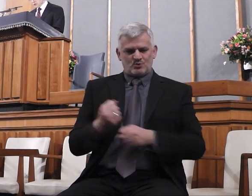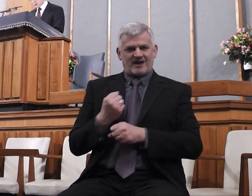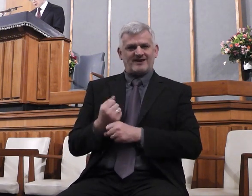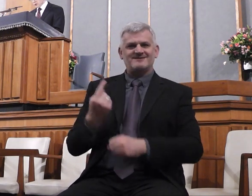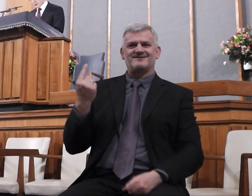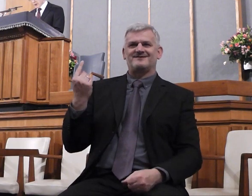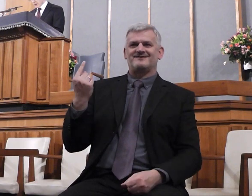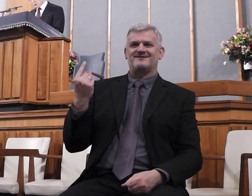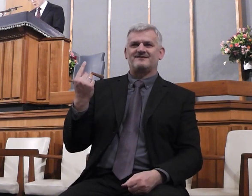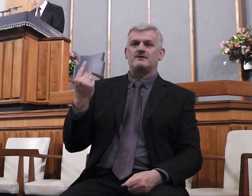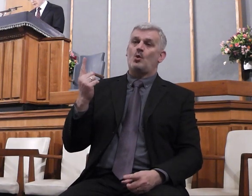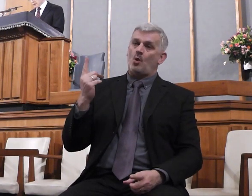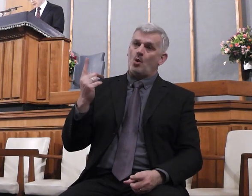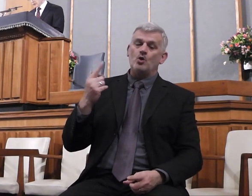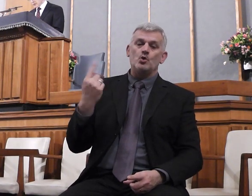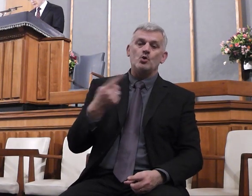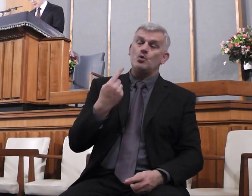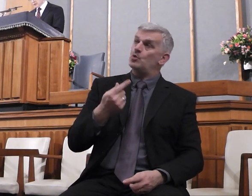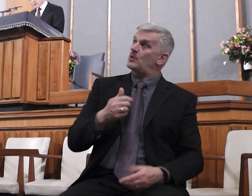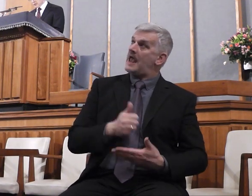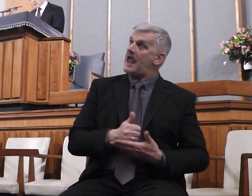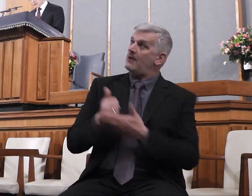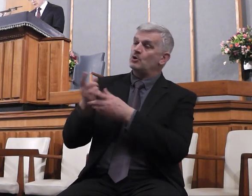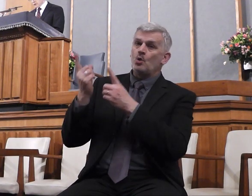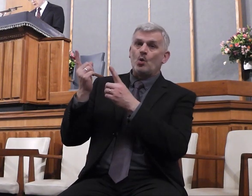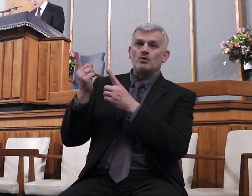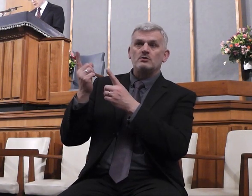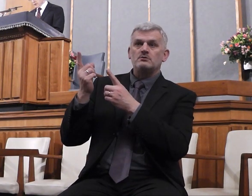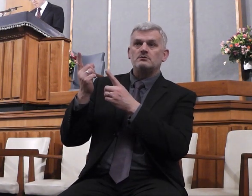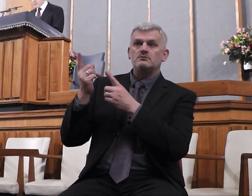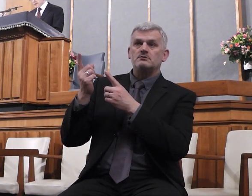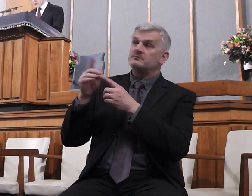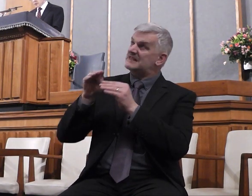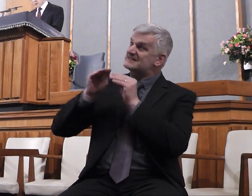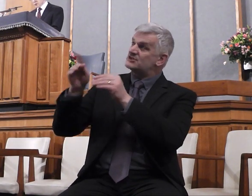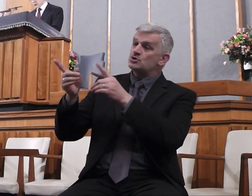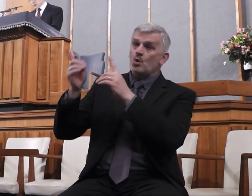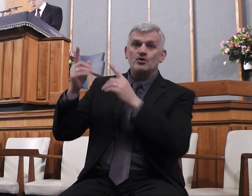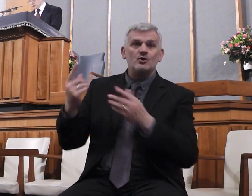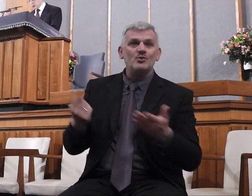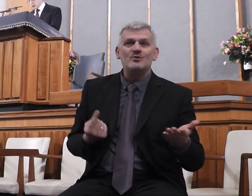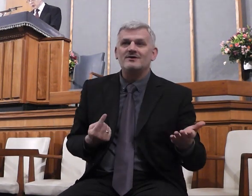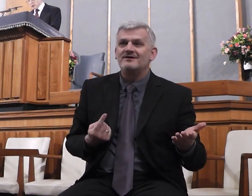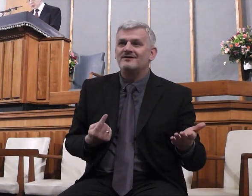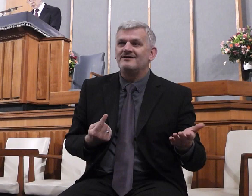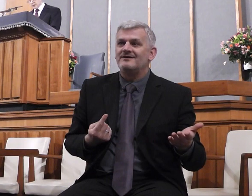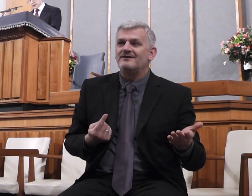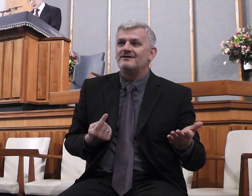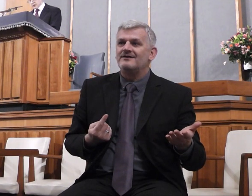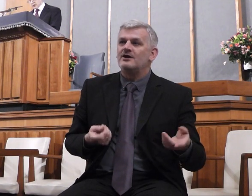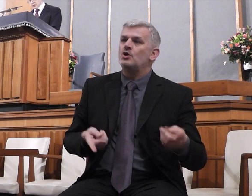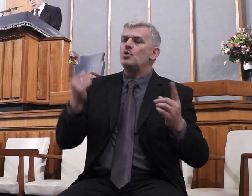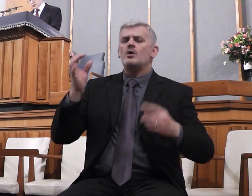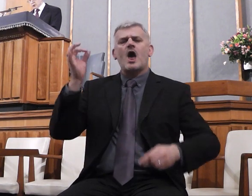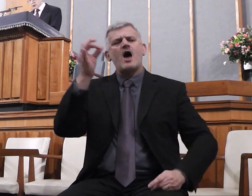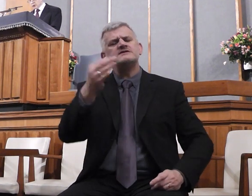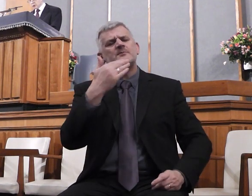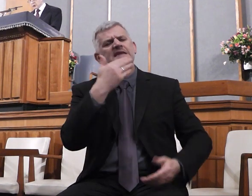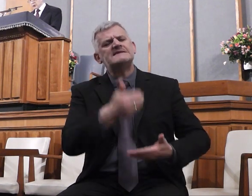the Lord, or being his counsellor, hath taught him, with whom took he counsel, and who instructed